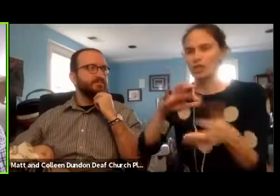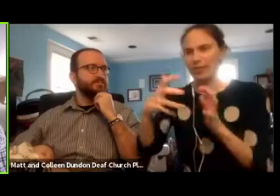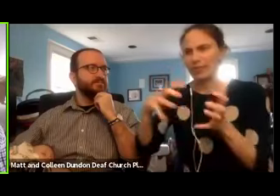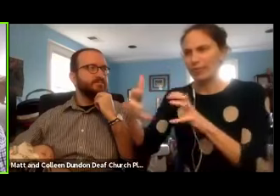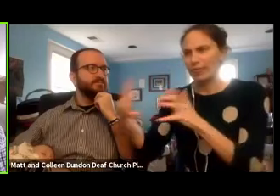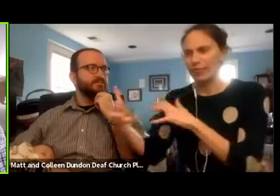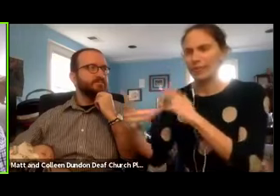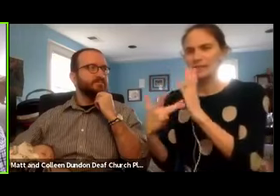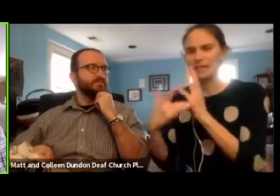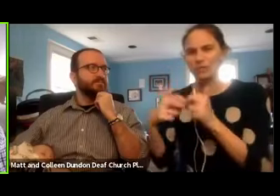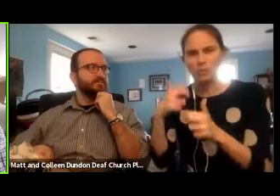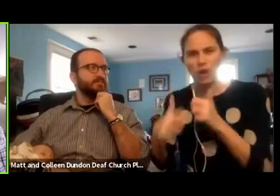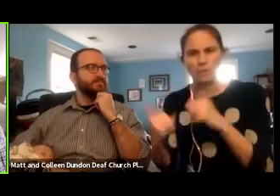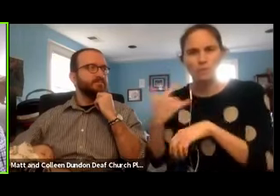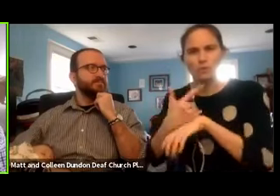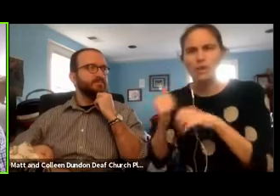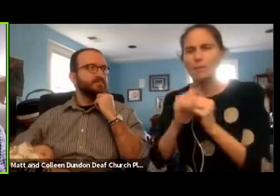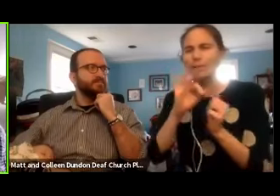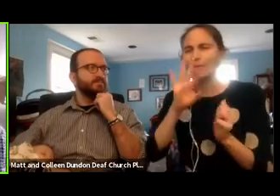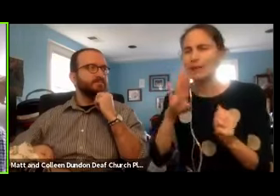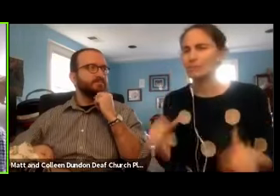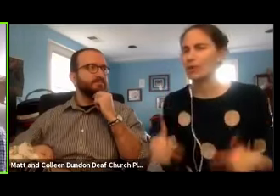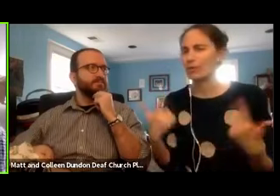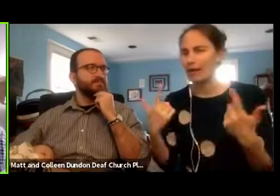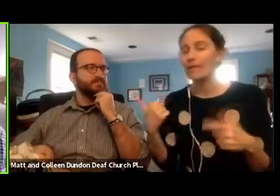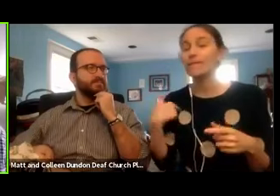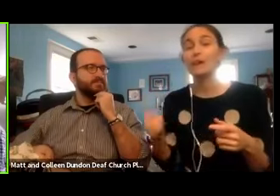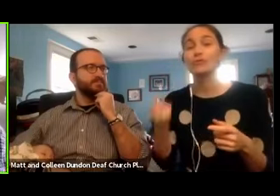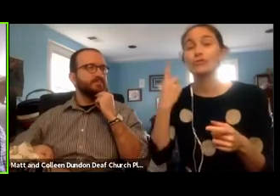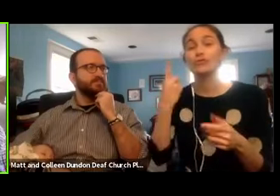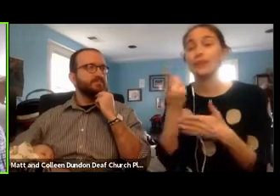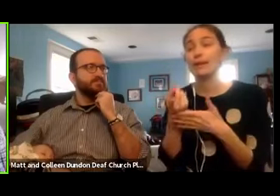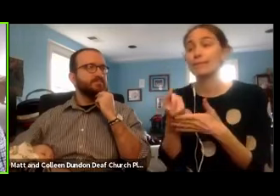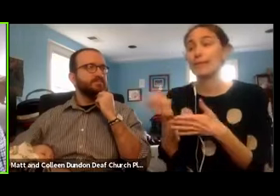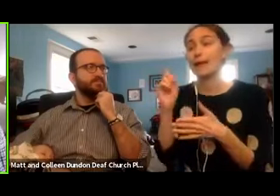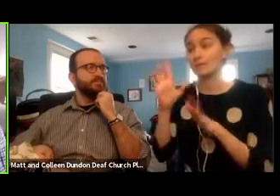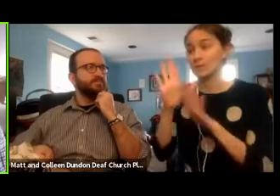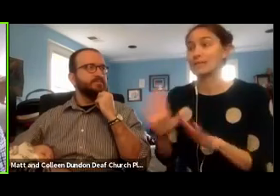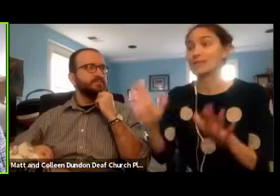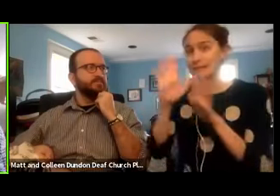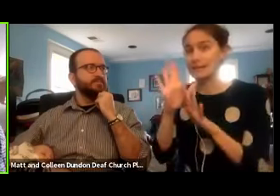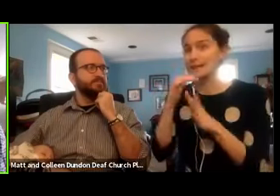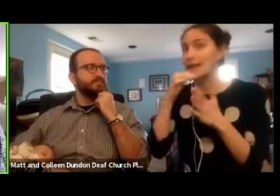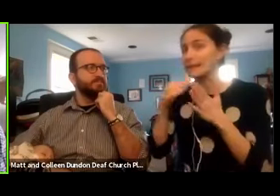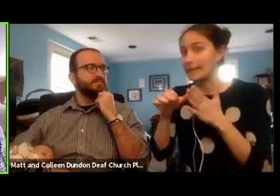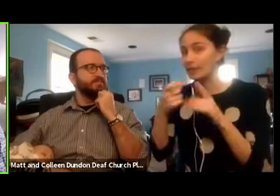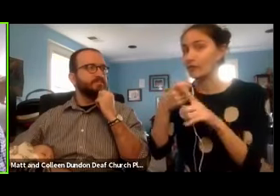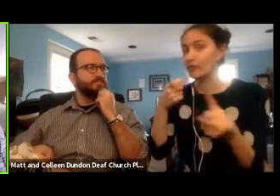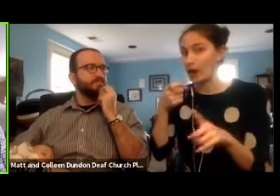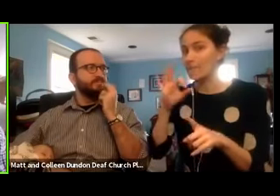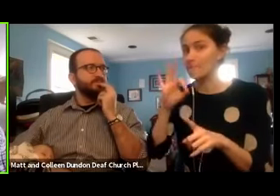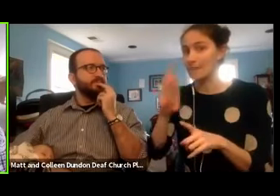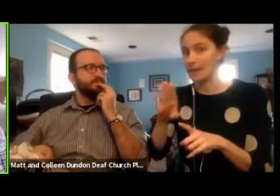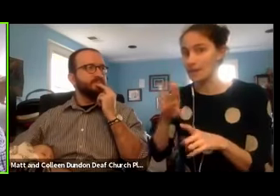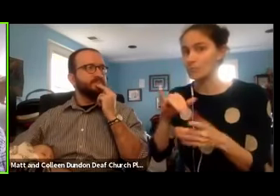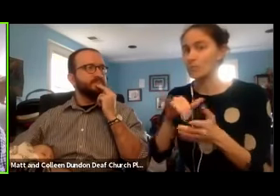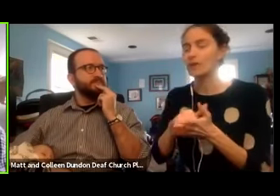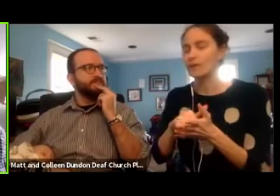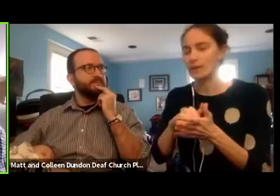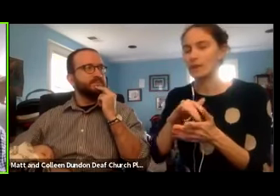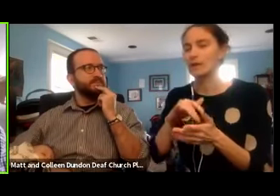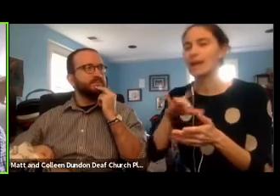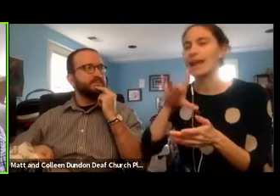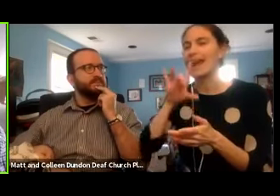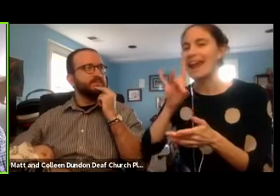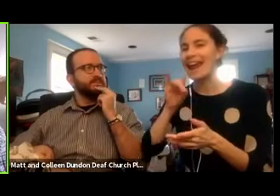difficulties today with Facebook Live. I understood last Sunday, and this was a letter from Facebook, that there were 80